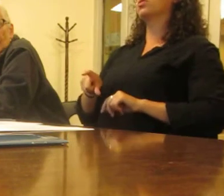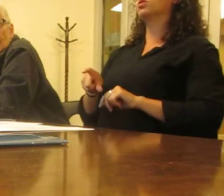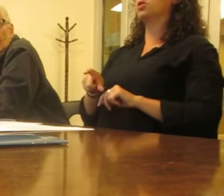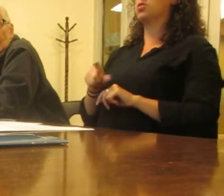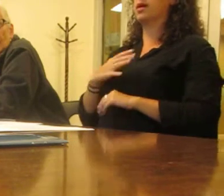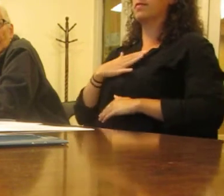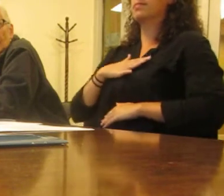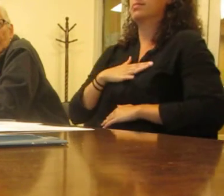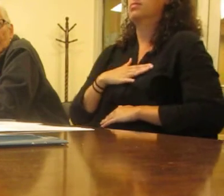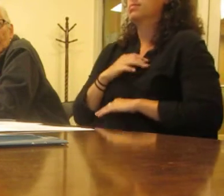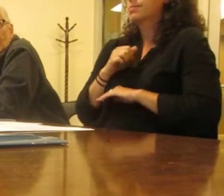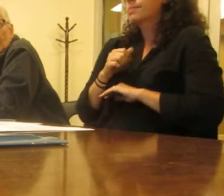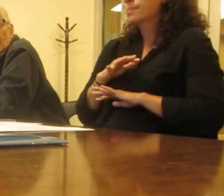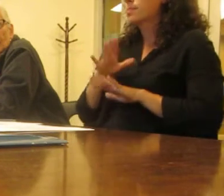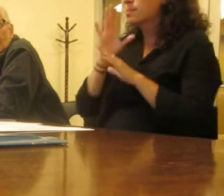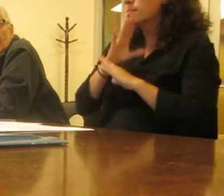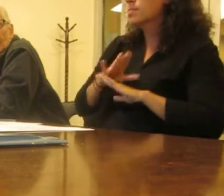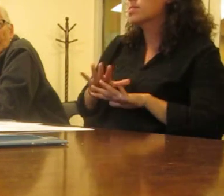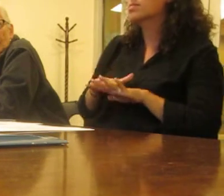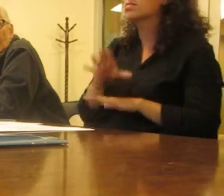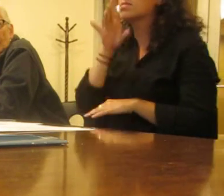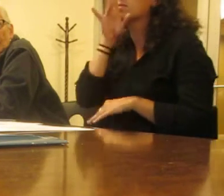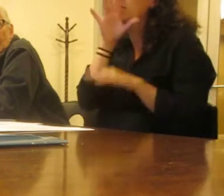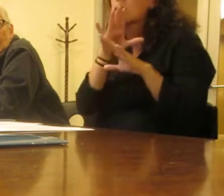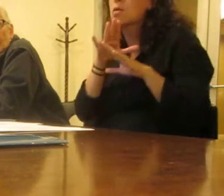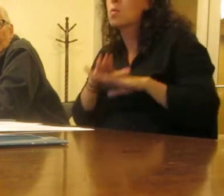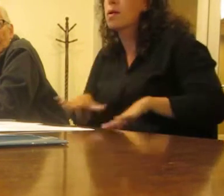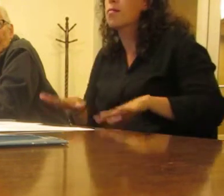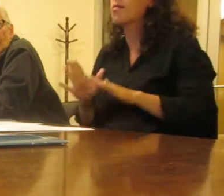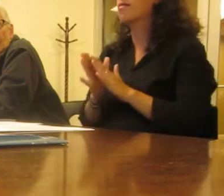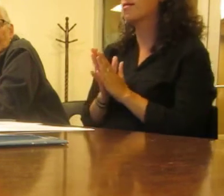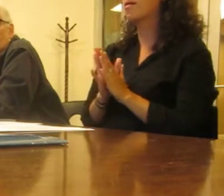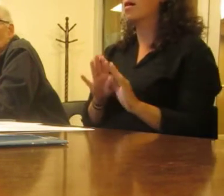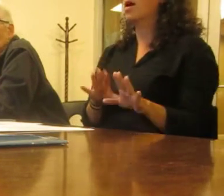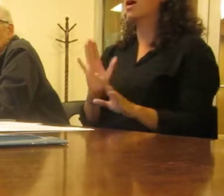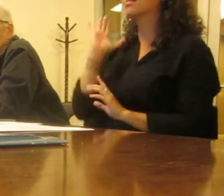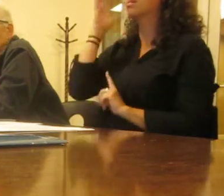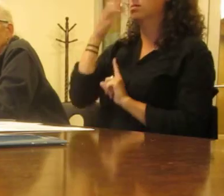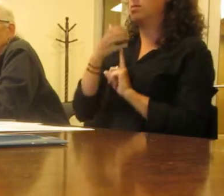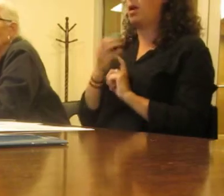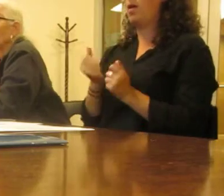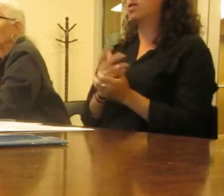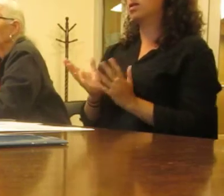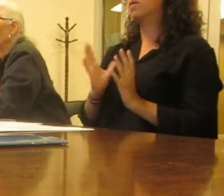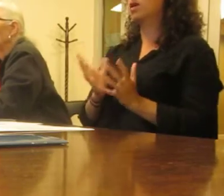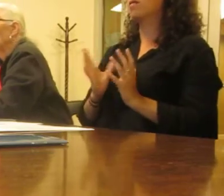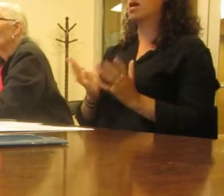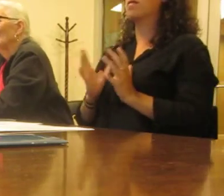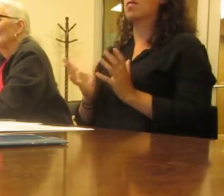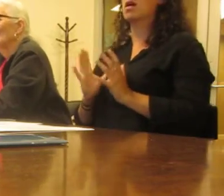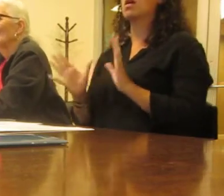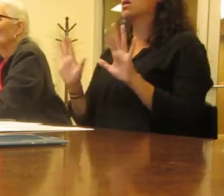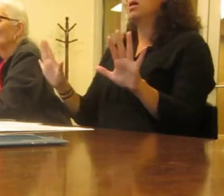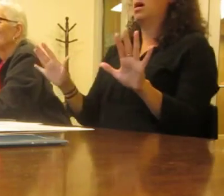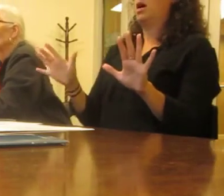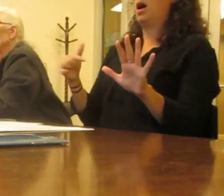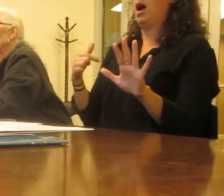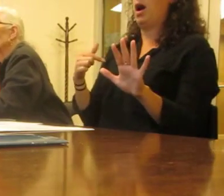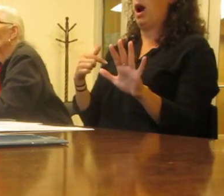talk really quietly and act like everything is okay with everything that everyone says. I'm culturally lost